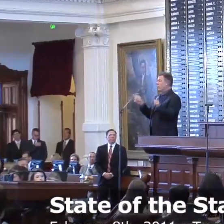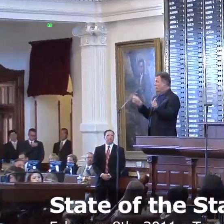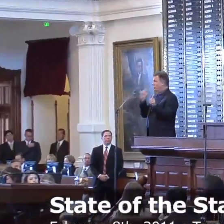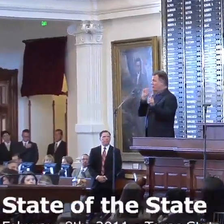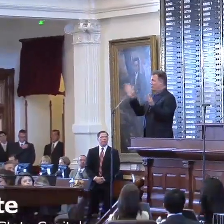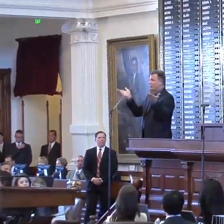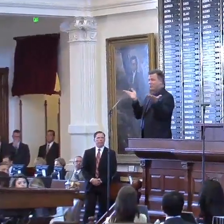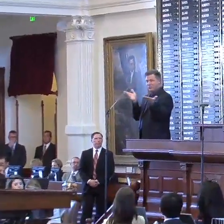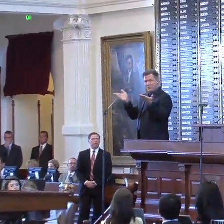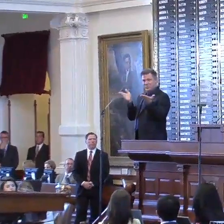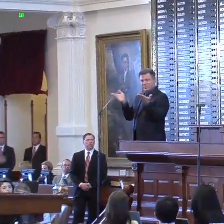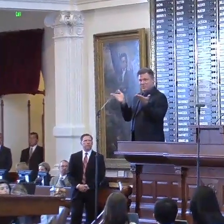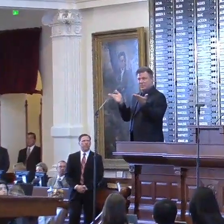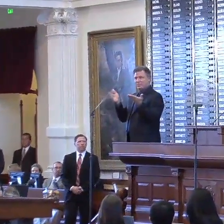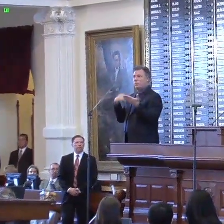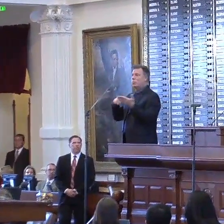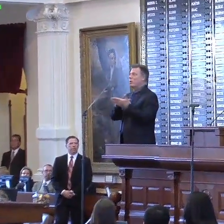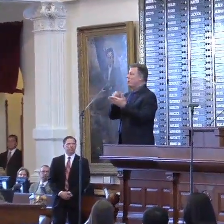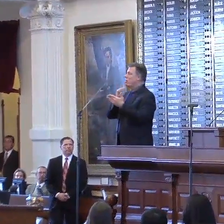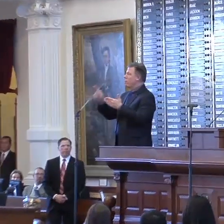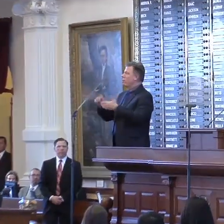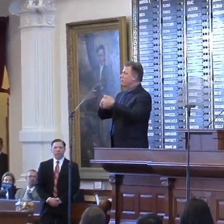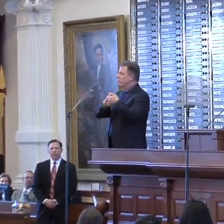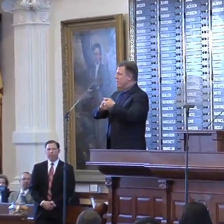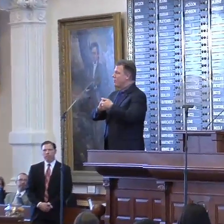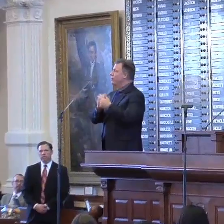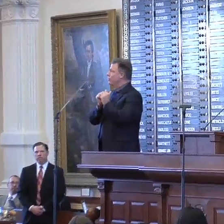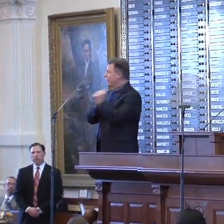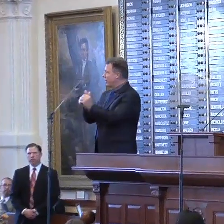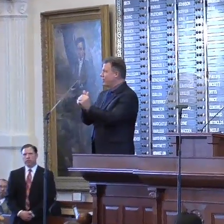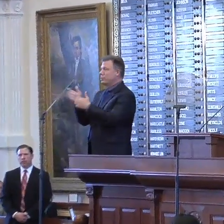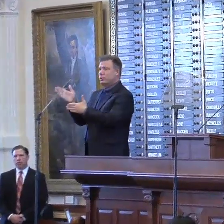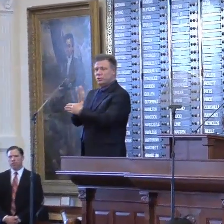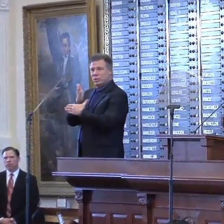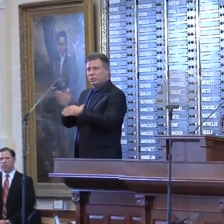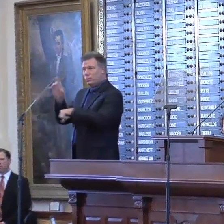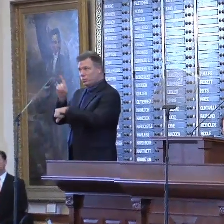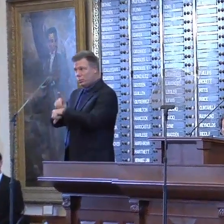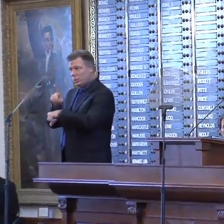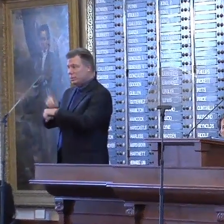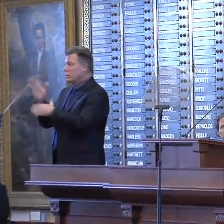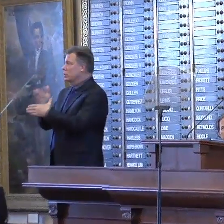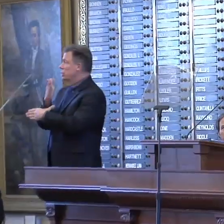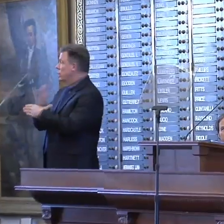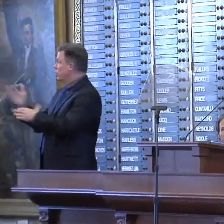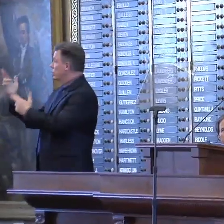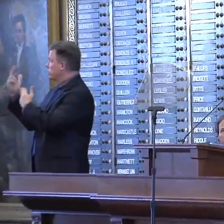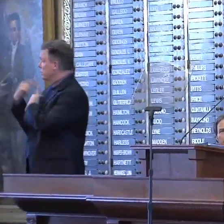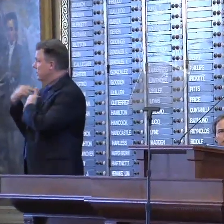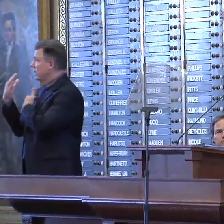us are bound together by shared duties, shared responsibilities, and most importantly,